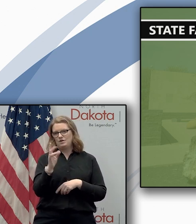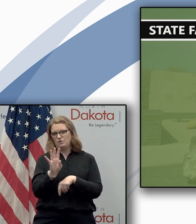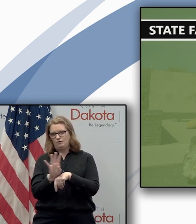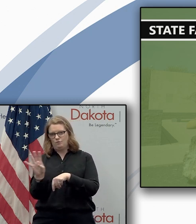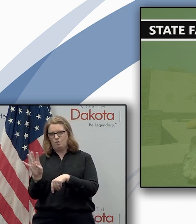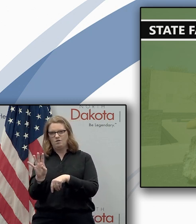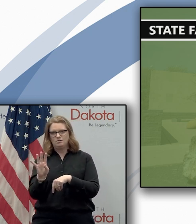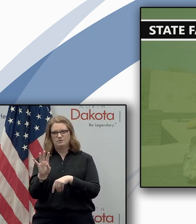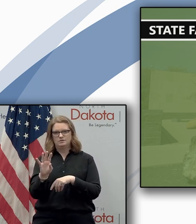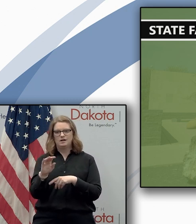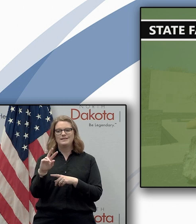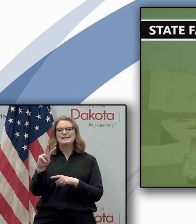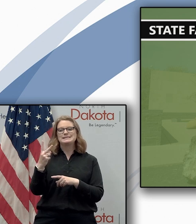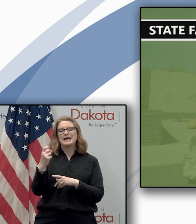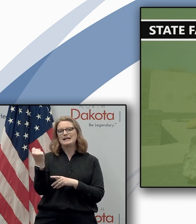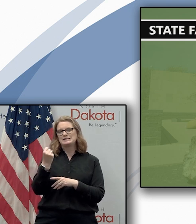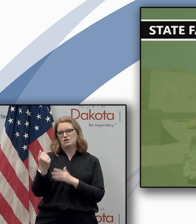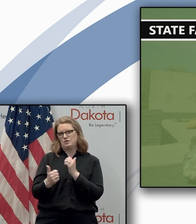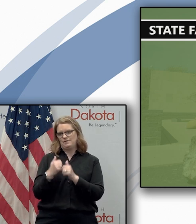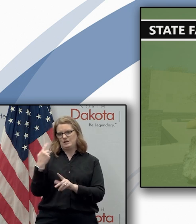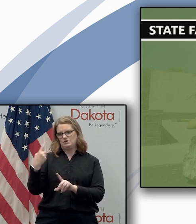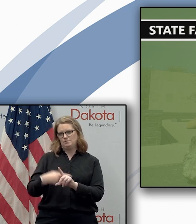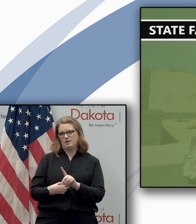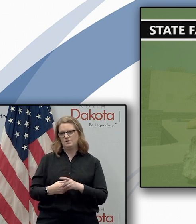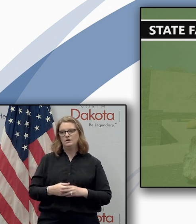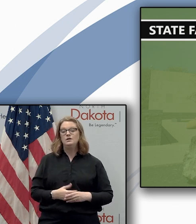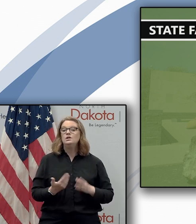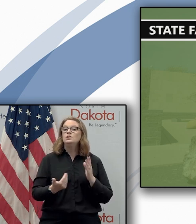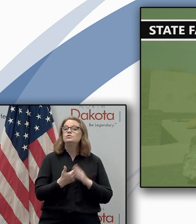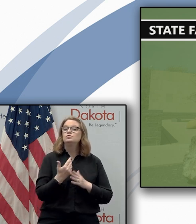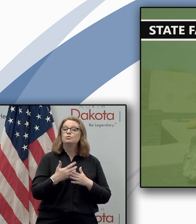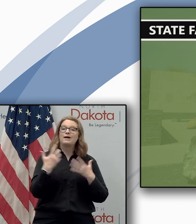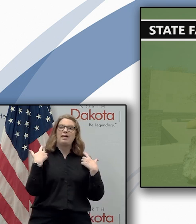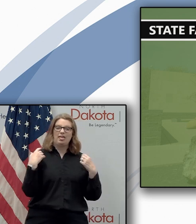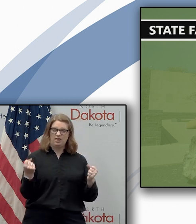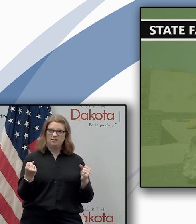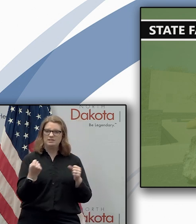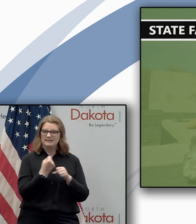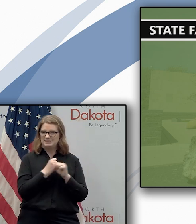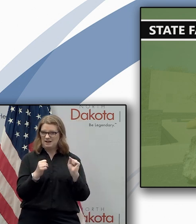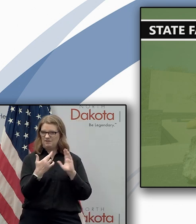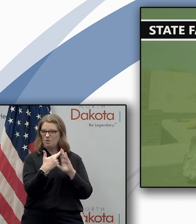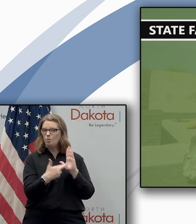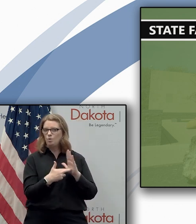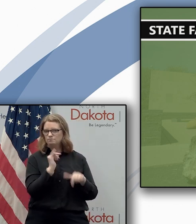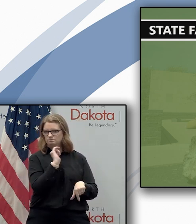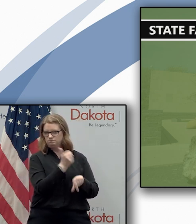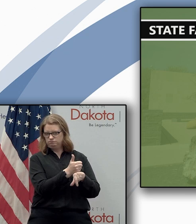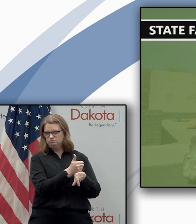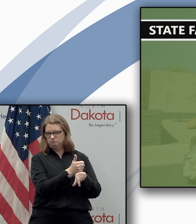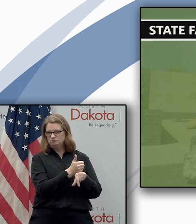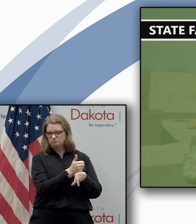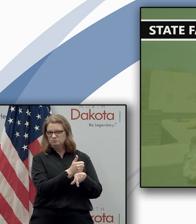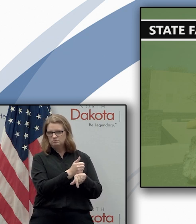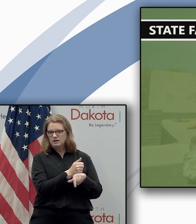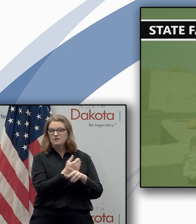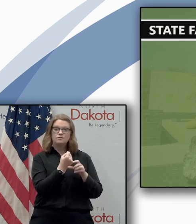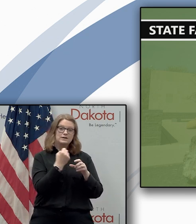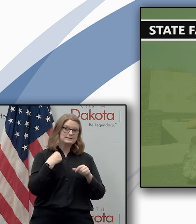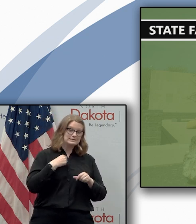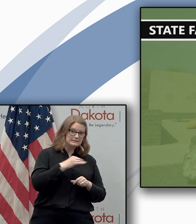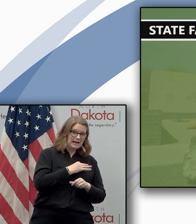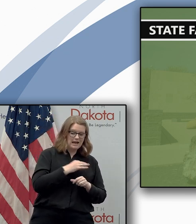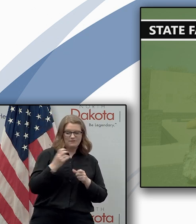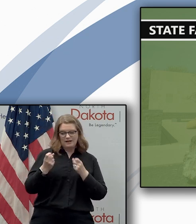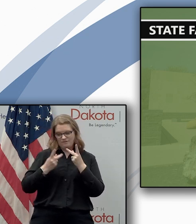p.m on the second saturday of each month there'll be new health and safety protocols are in place for enhanced visitor and staff safety